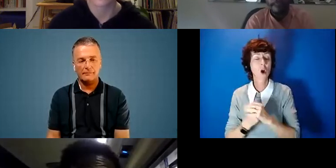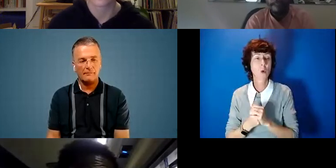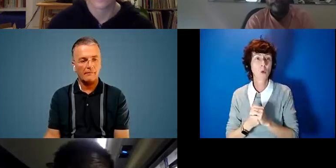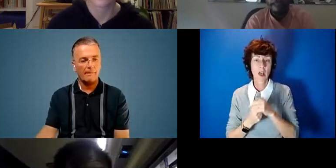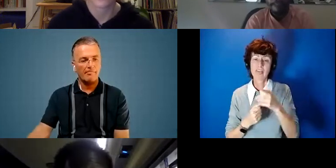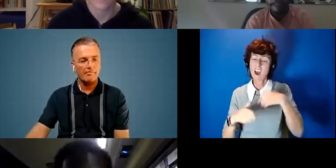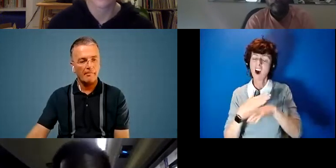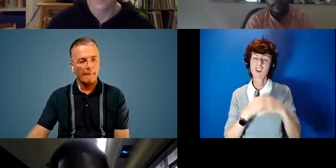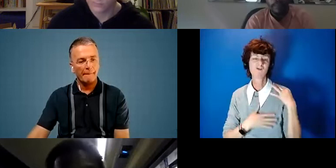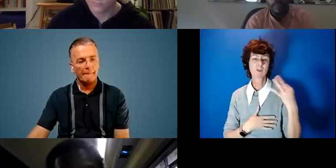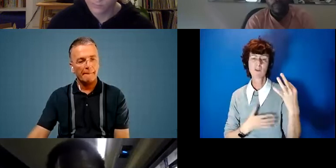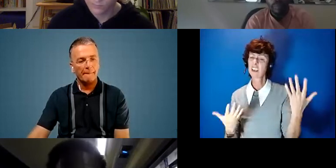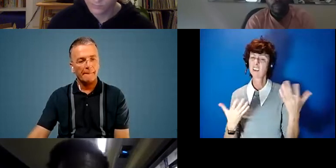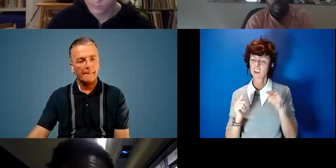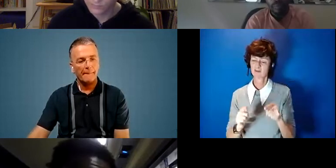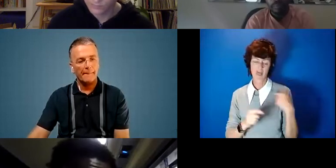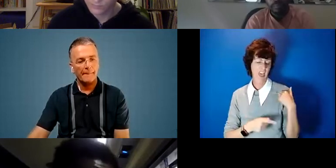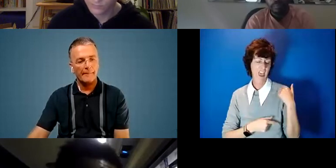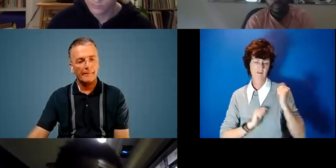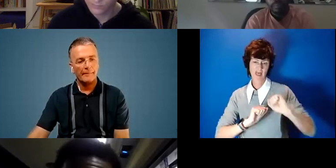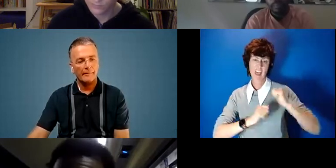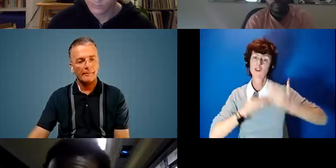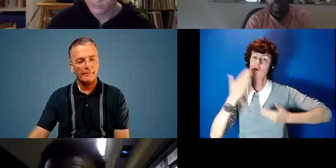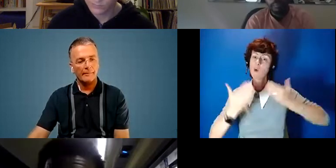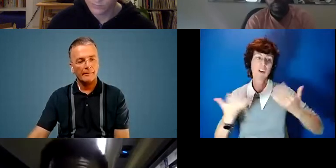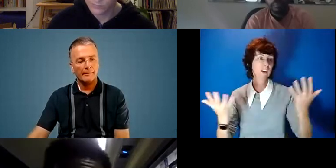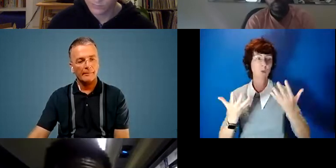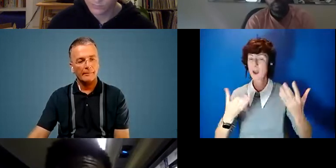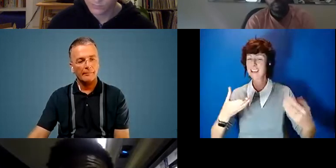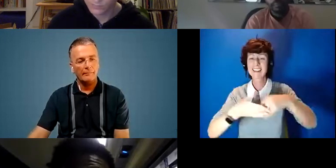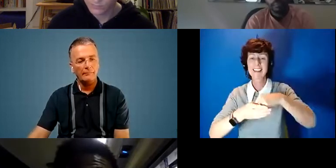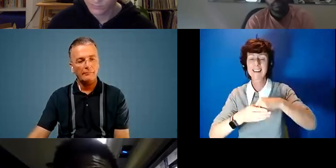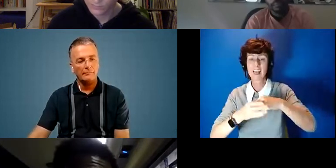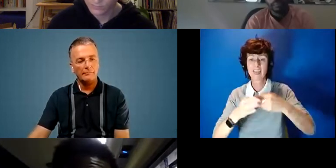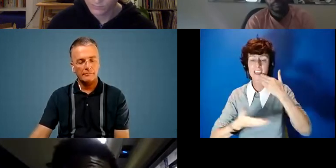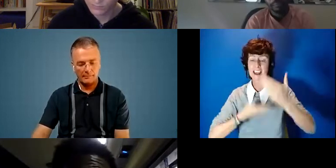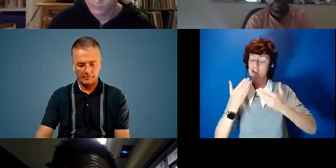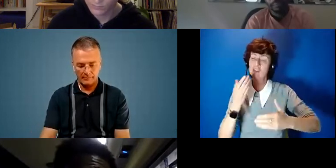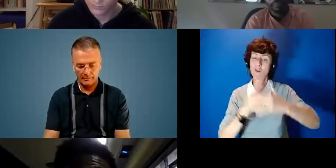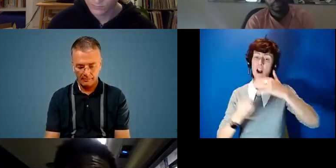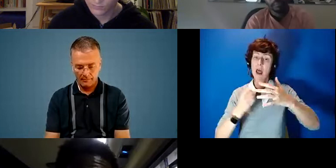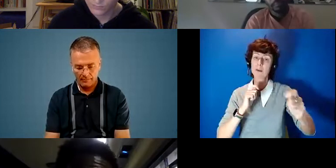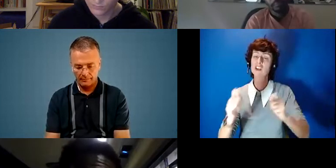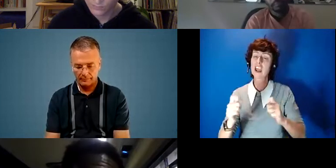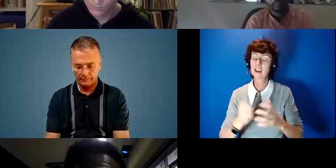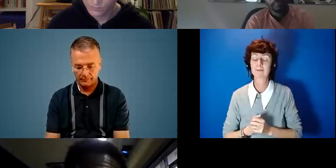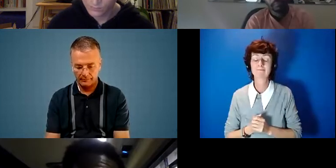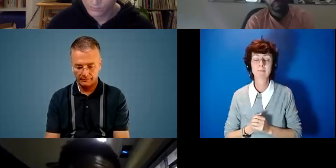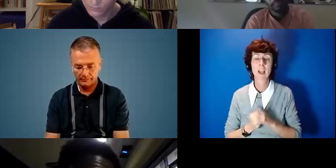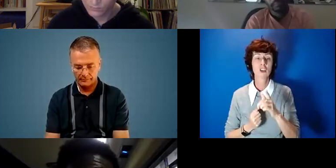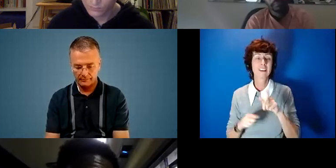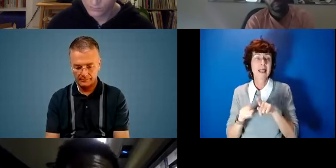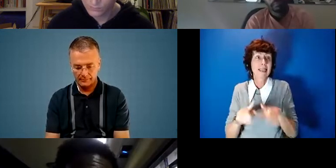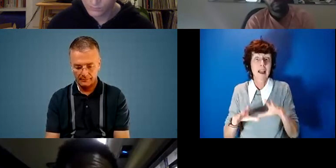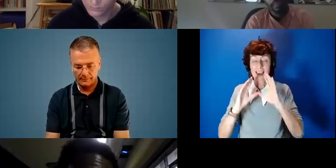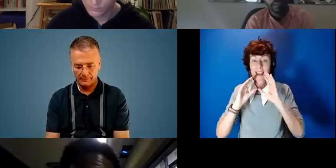underrepresented in the narrative of climate change. So we have an event where basically, it's almost like education,